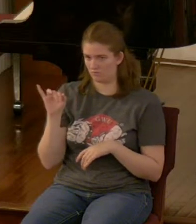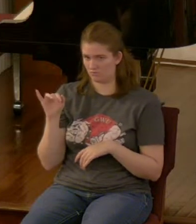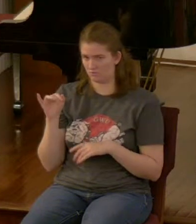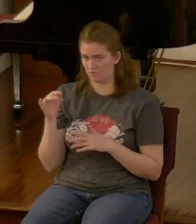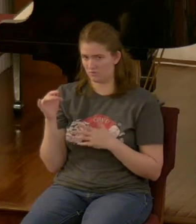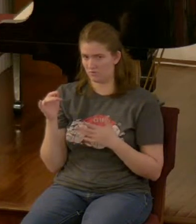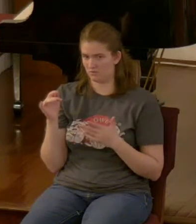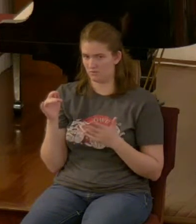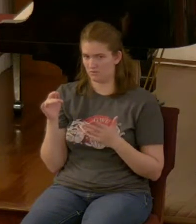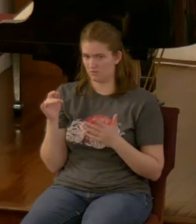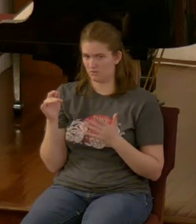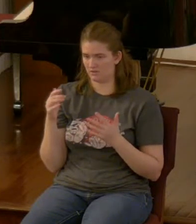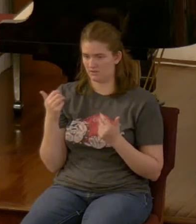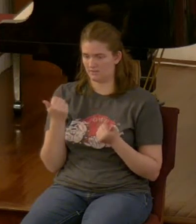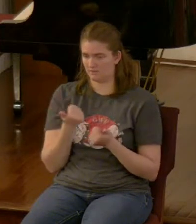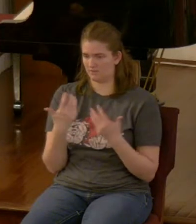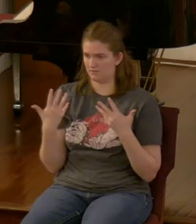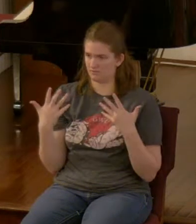and